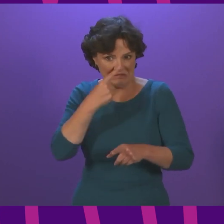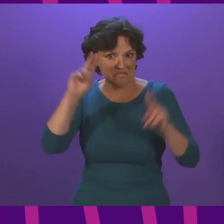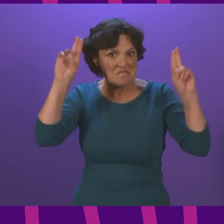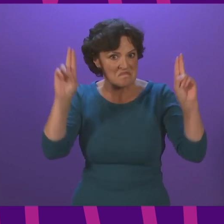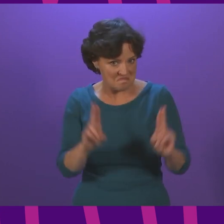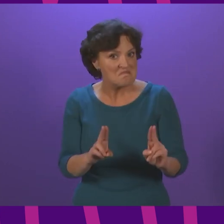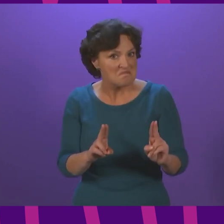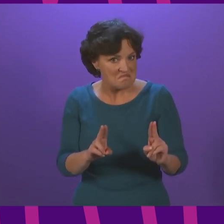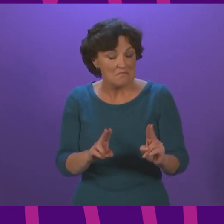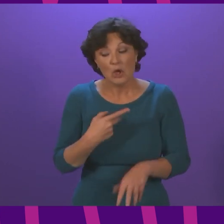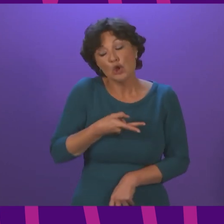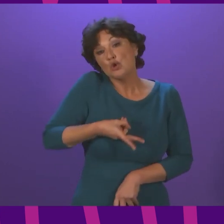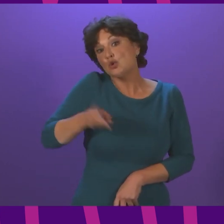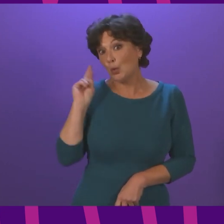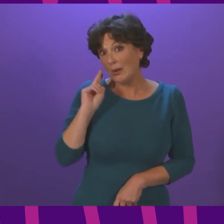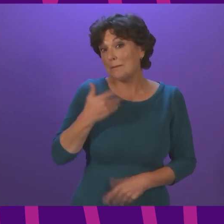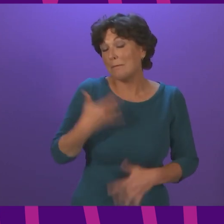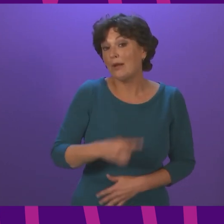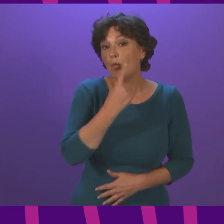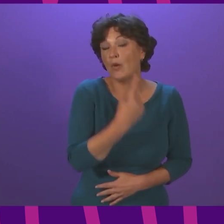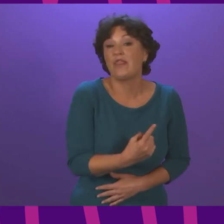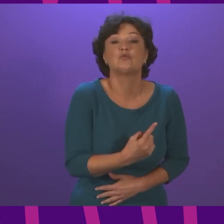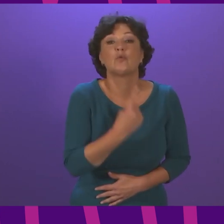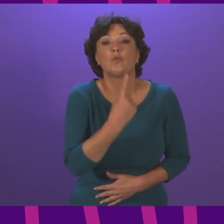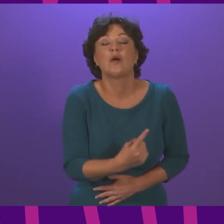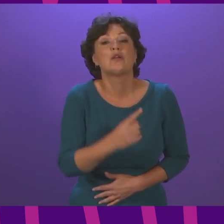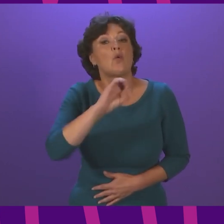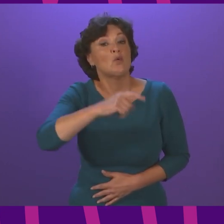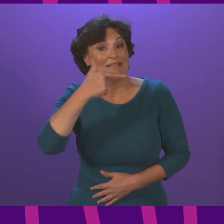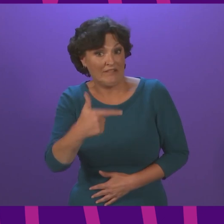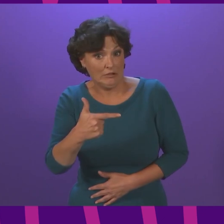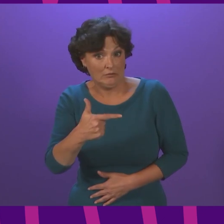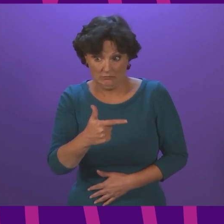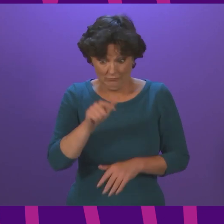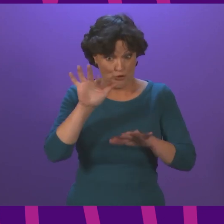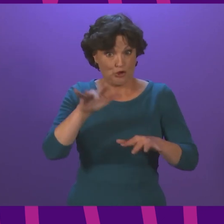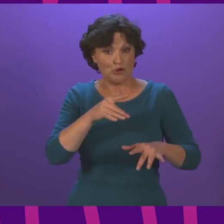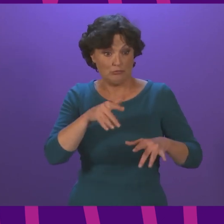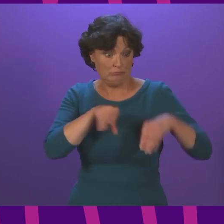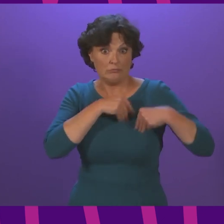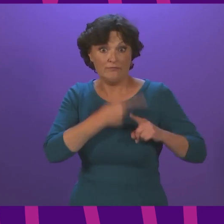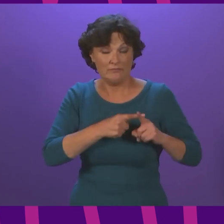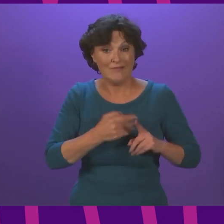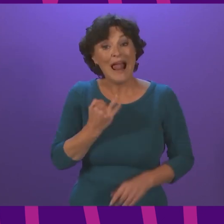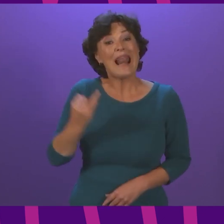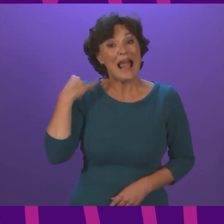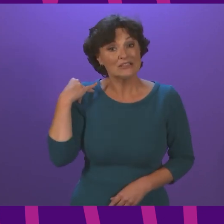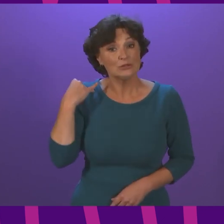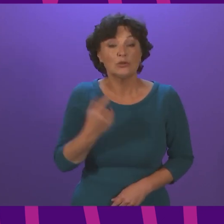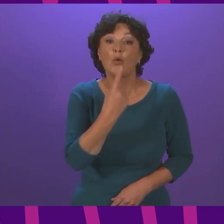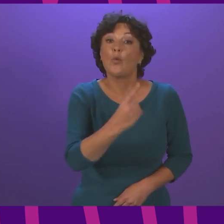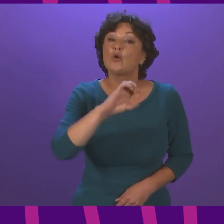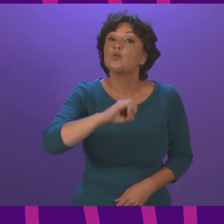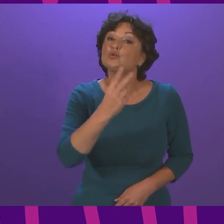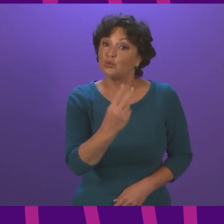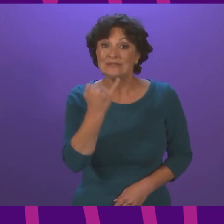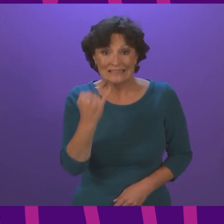ago, there were 1,107 patients in hospital with the virus. Last week, that was 1,026,